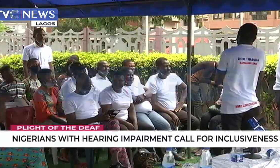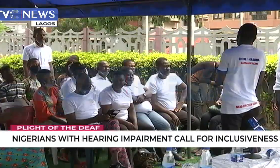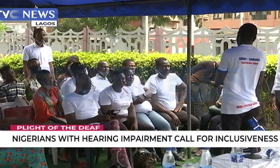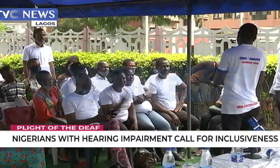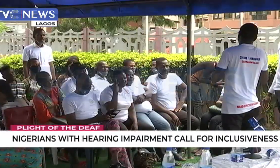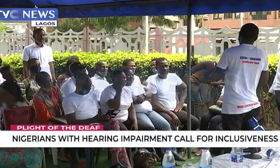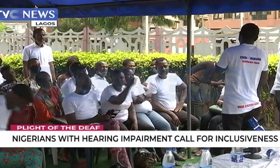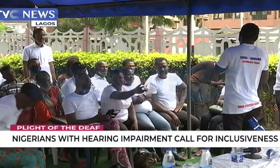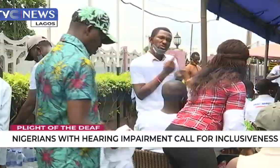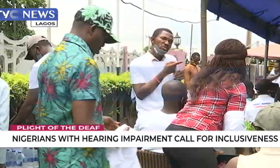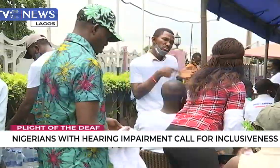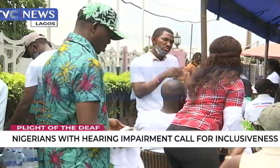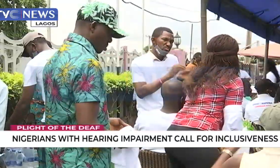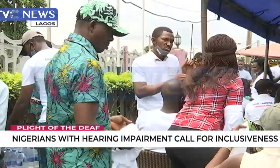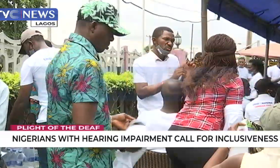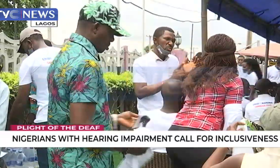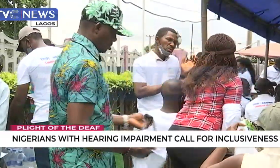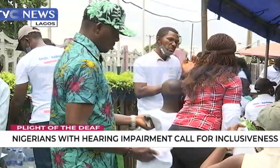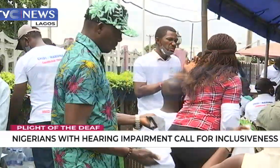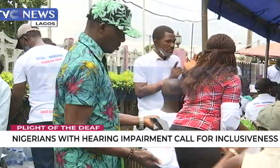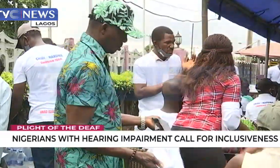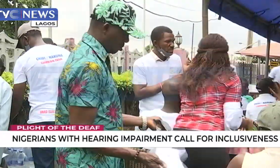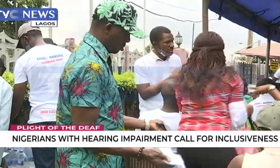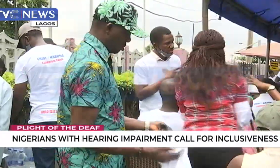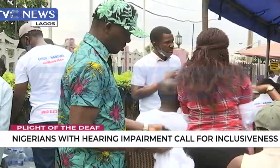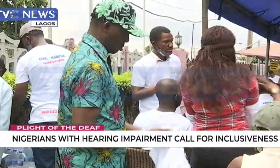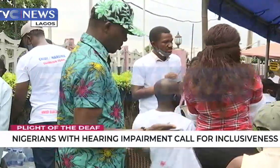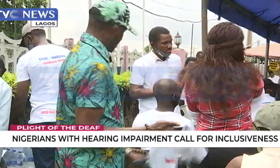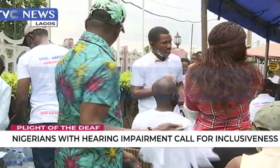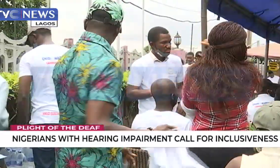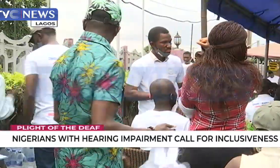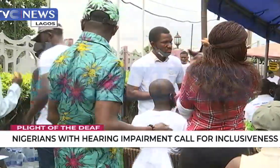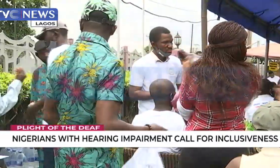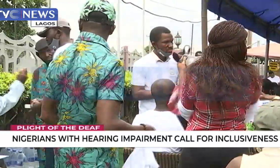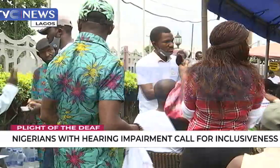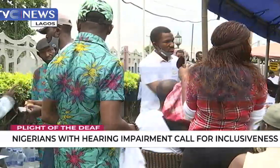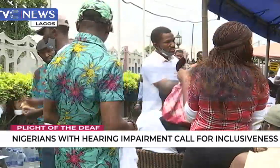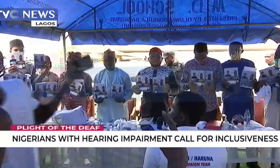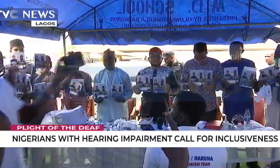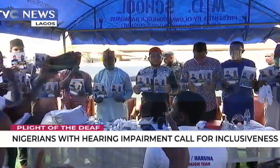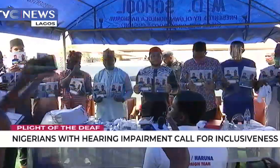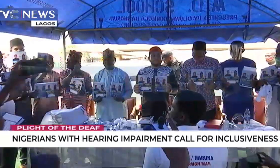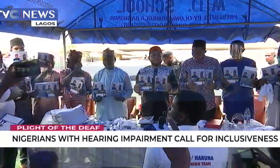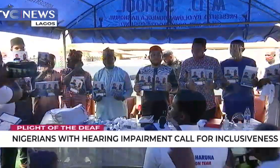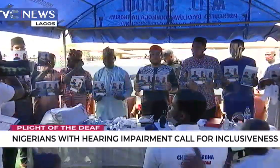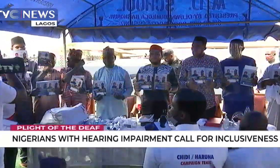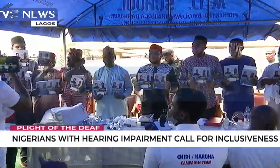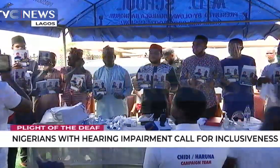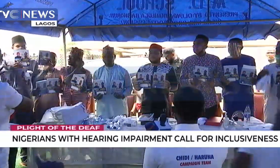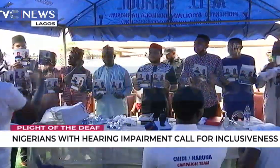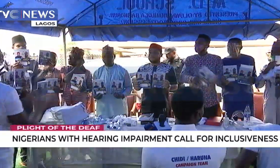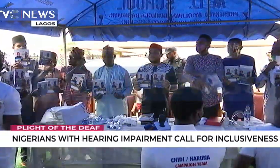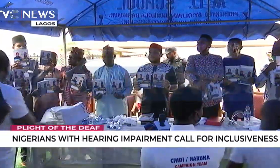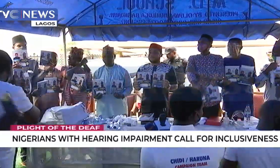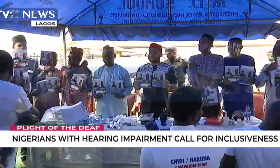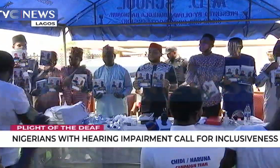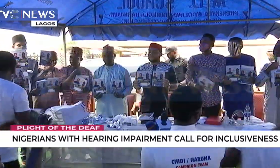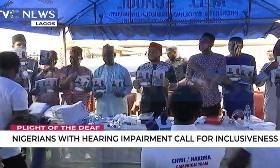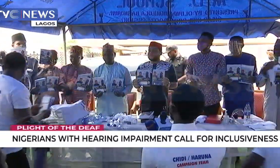impairments, the Nigerian National Association of the Deaf is about to elect a new executive in September. And this